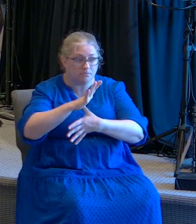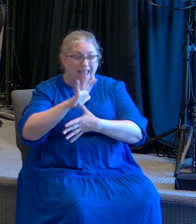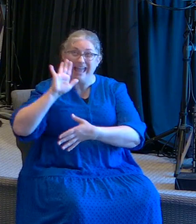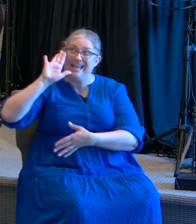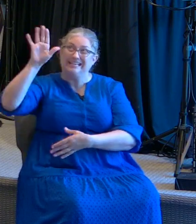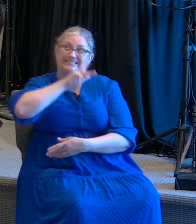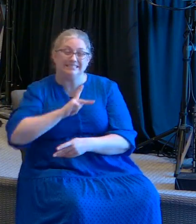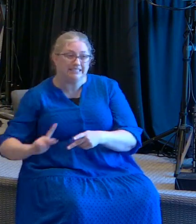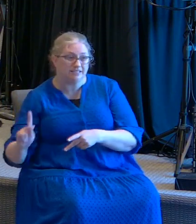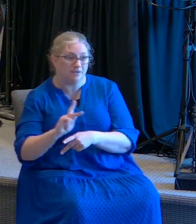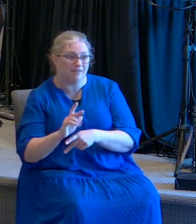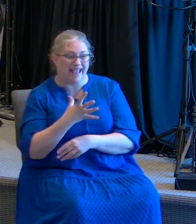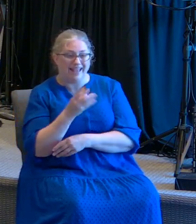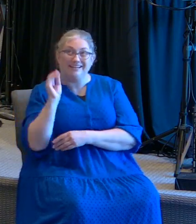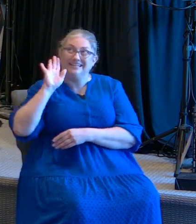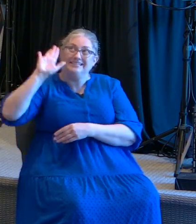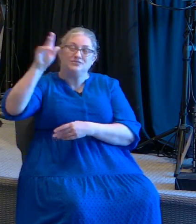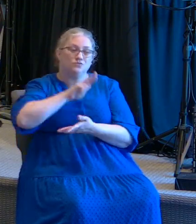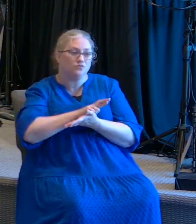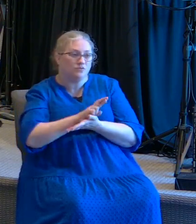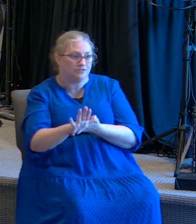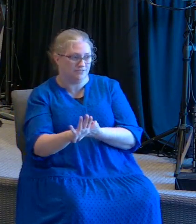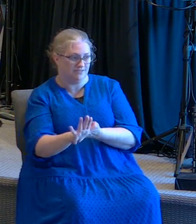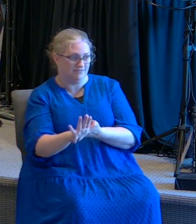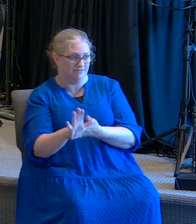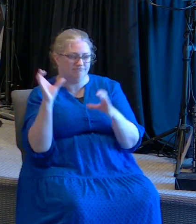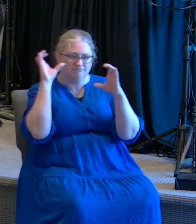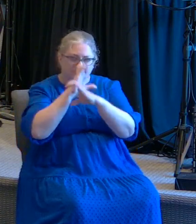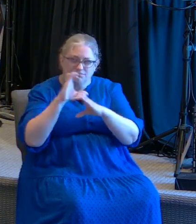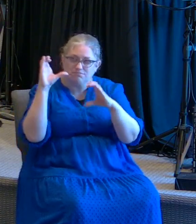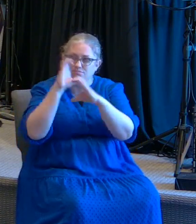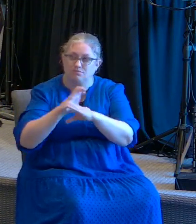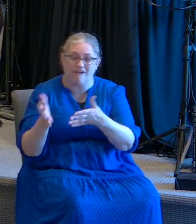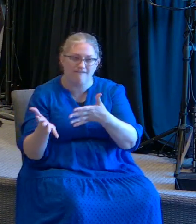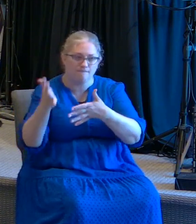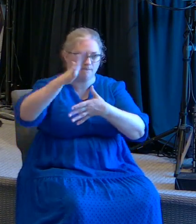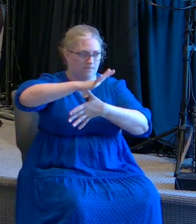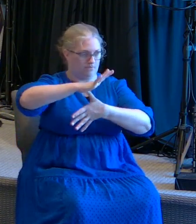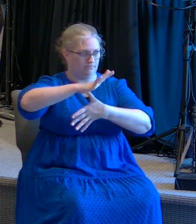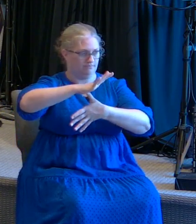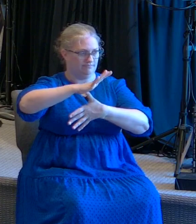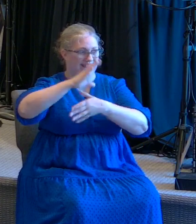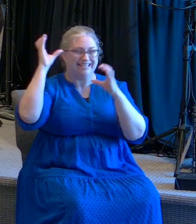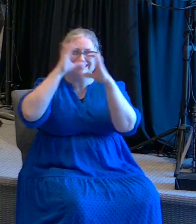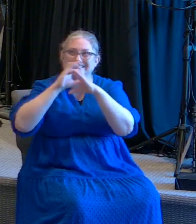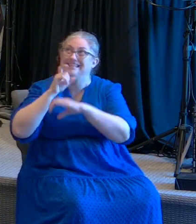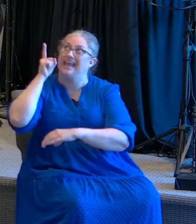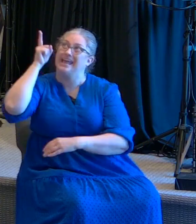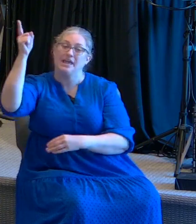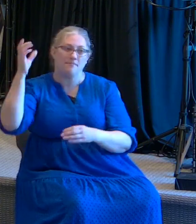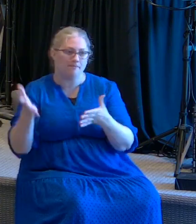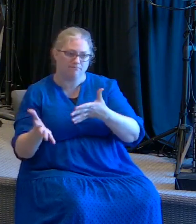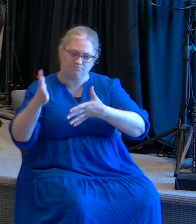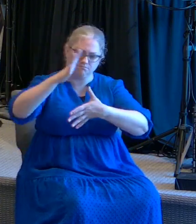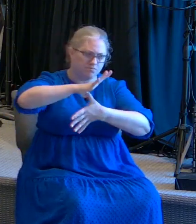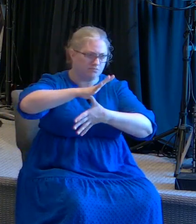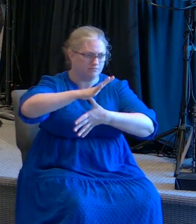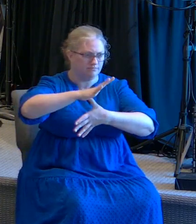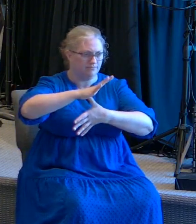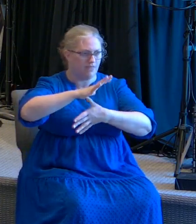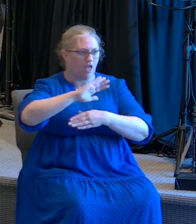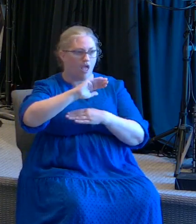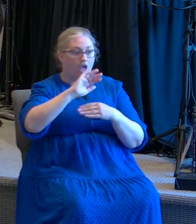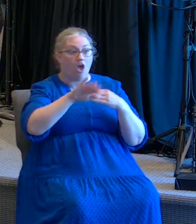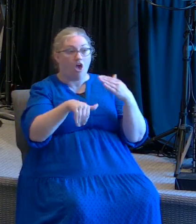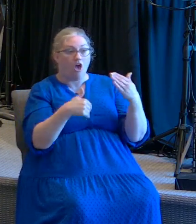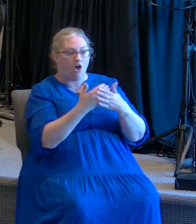buscamos primero el reino de Dios y su justicia. If we seek Him first. Si le buscamos primero. All these